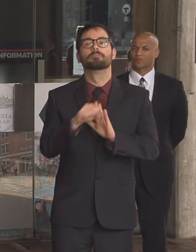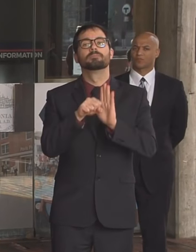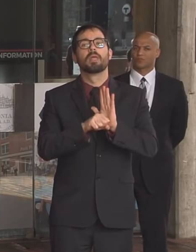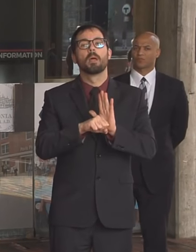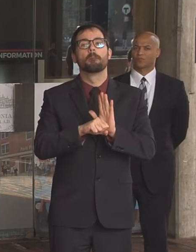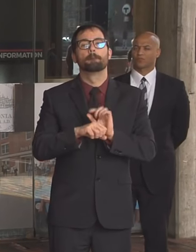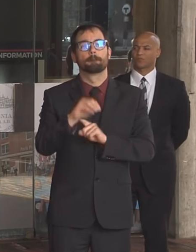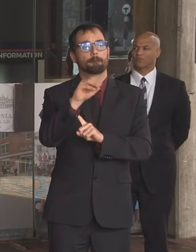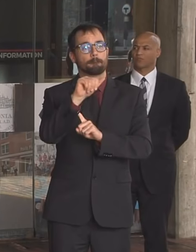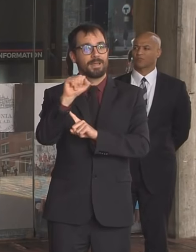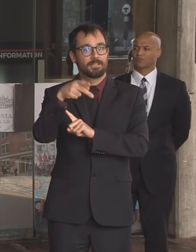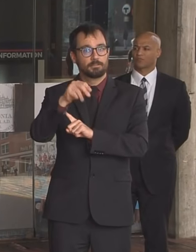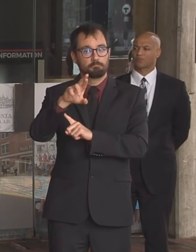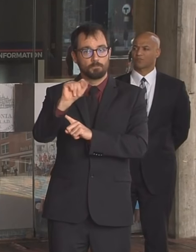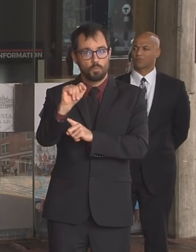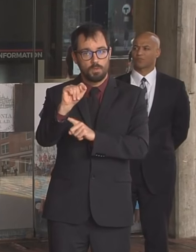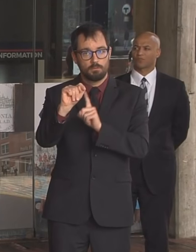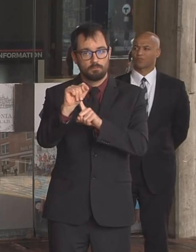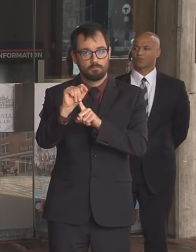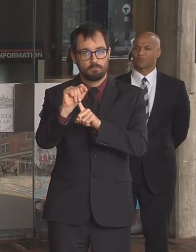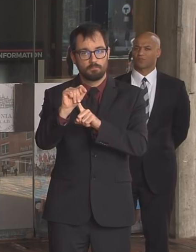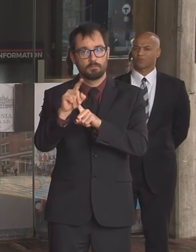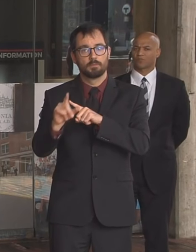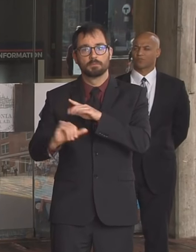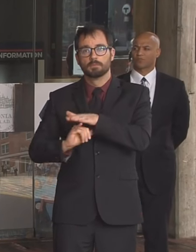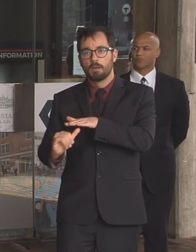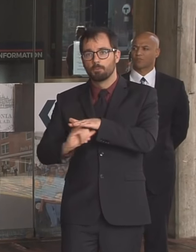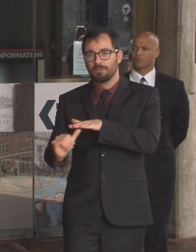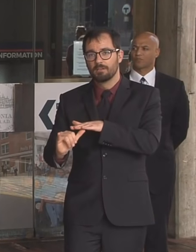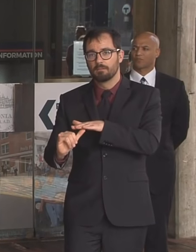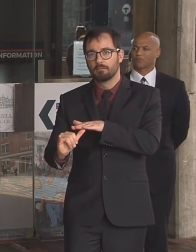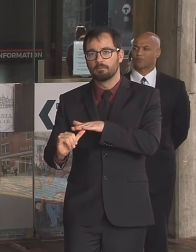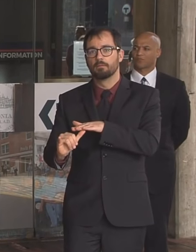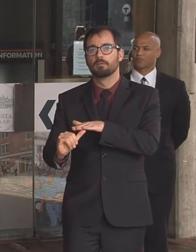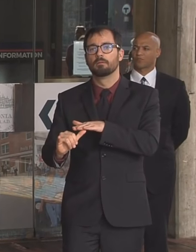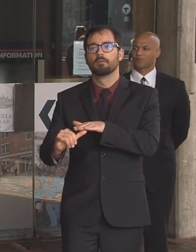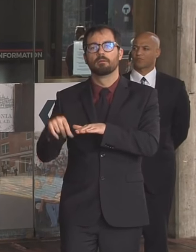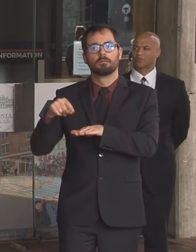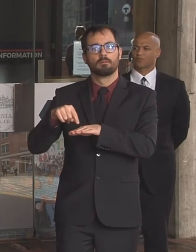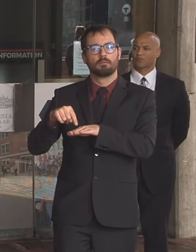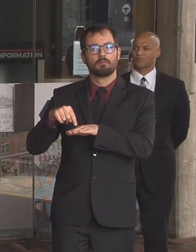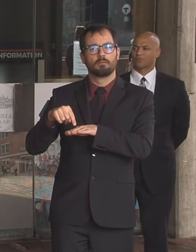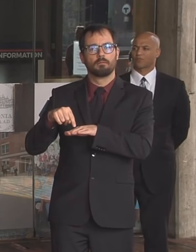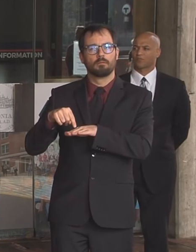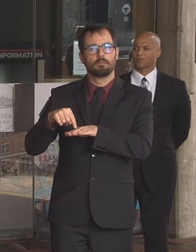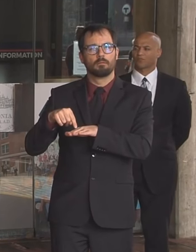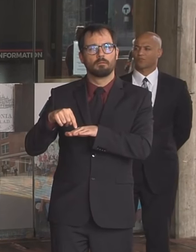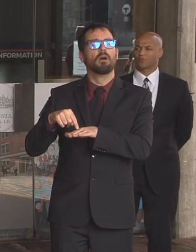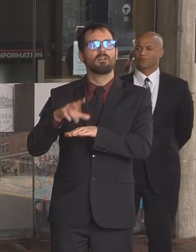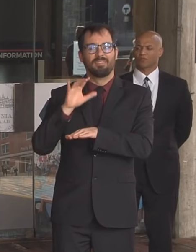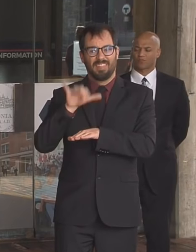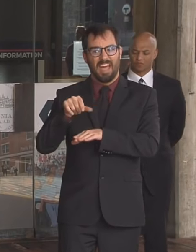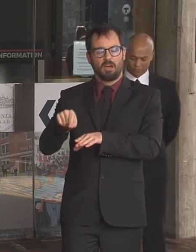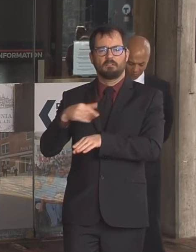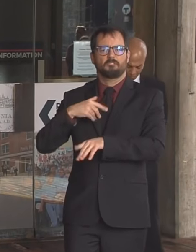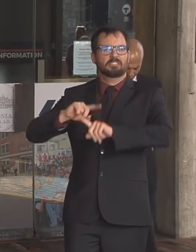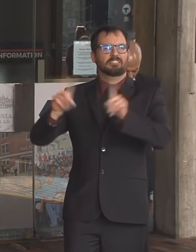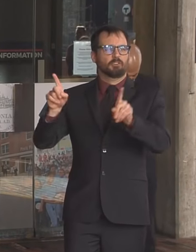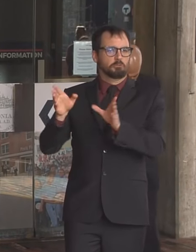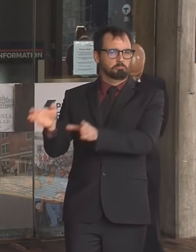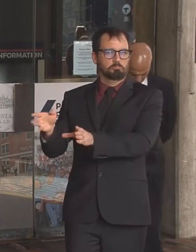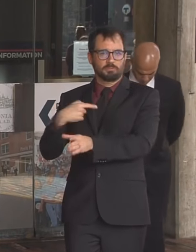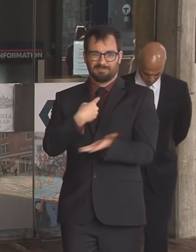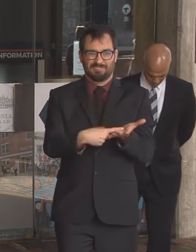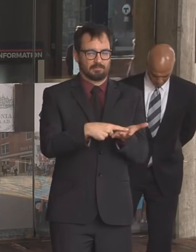they have not taken the same path that i have taken here in the city of boston but i know in california and in parts of pennsylvania in